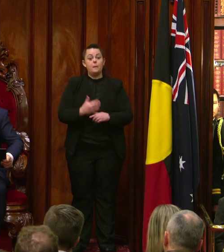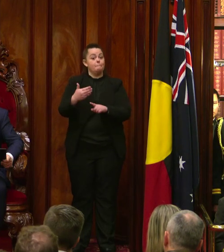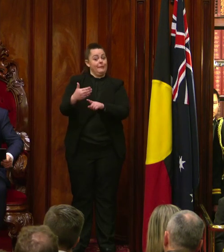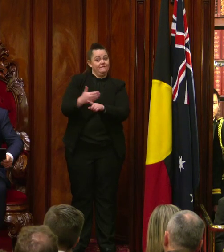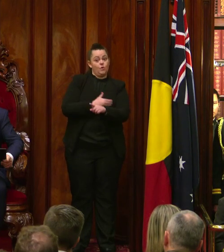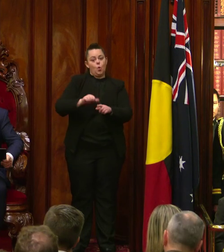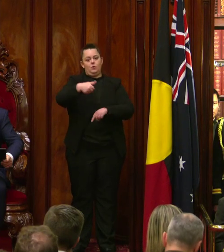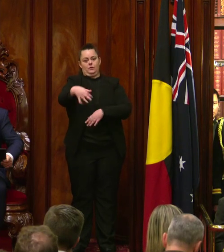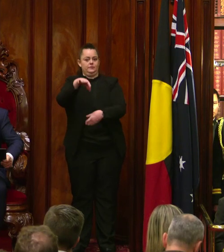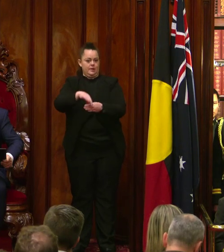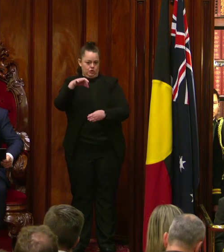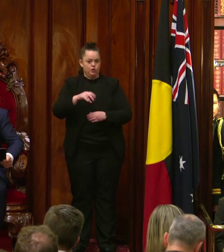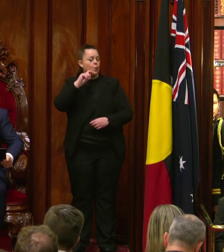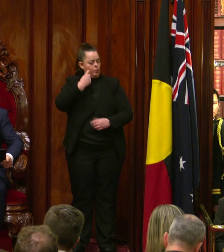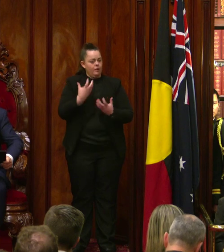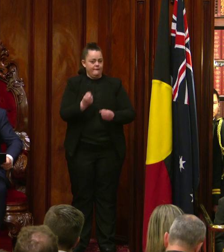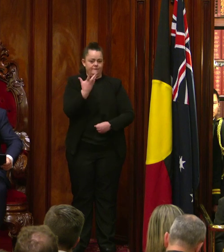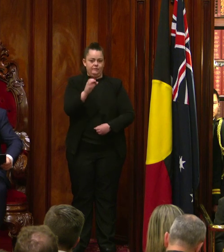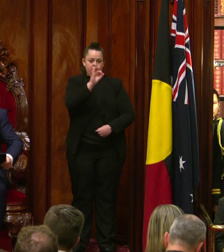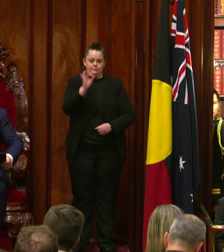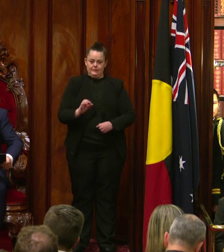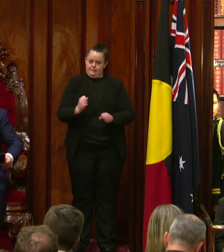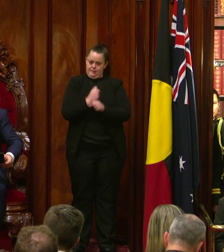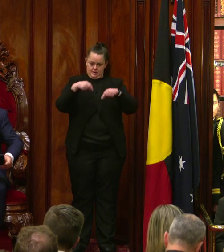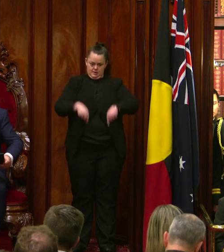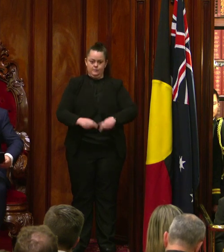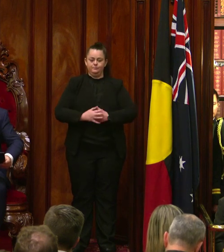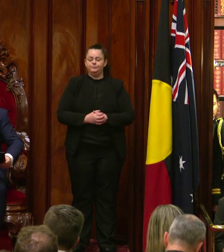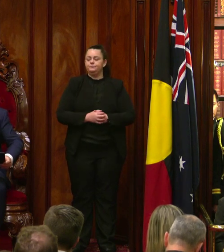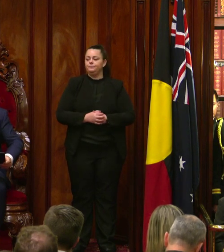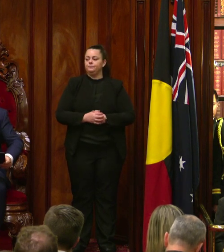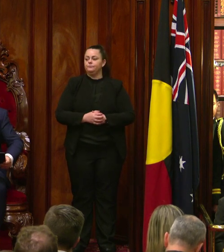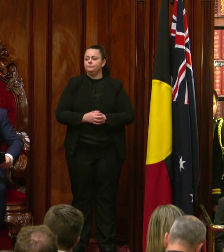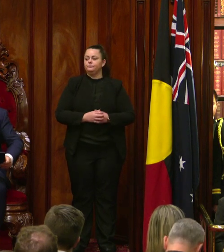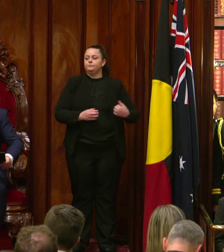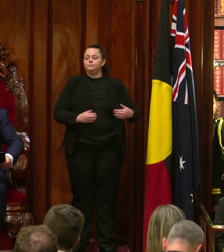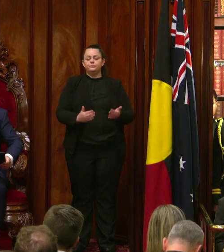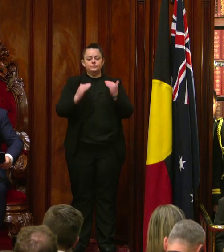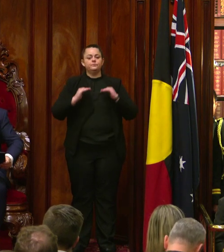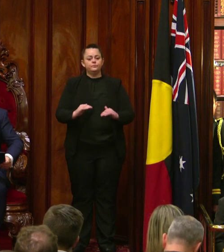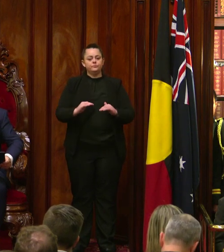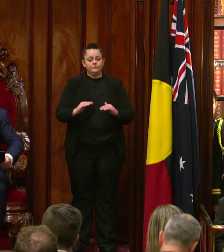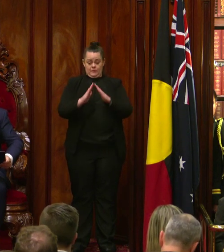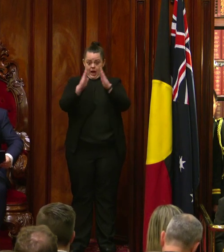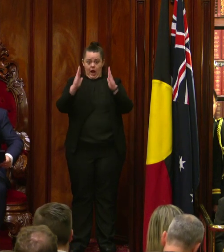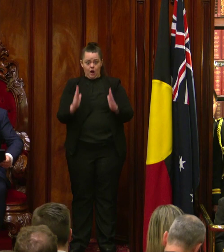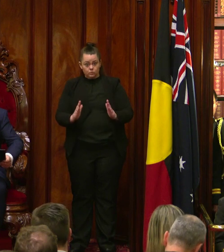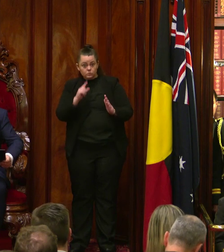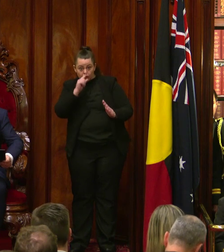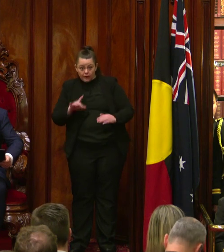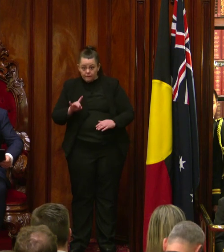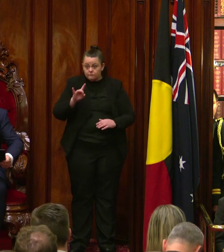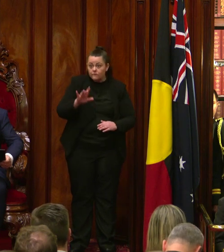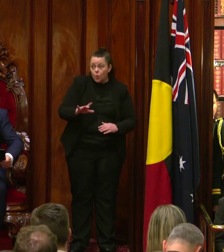Turning to housing. Housing affordability is also a major issue in our state and, as we know, the